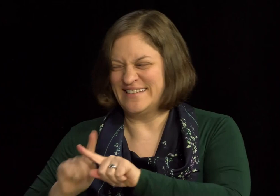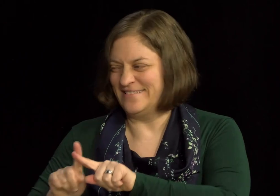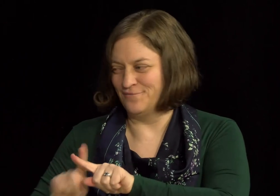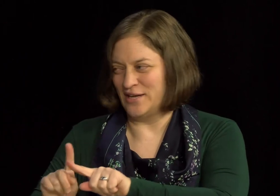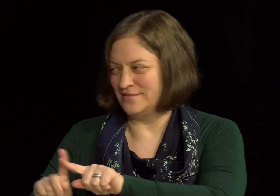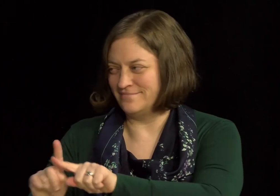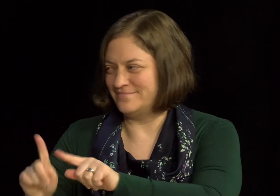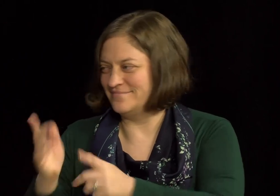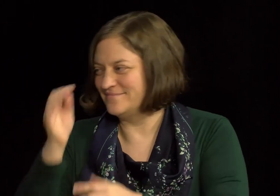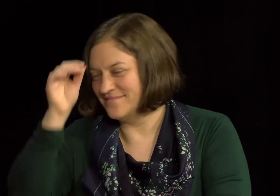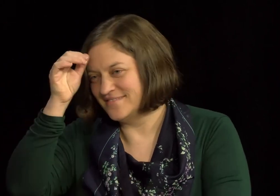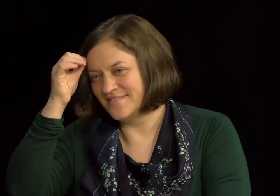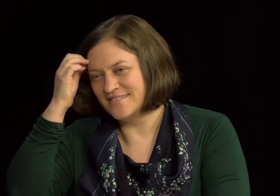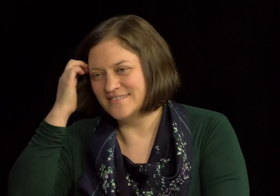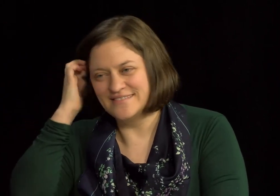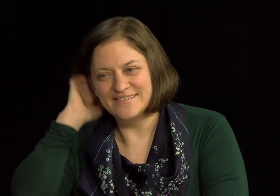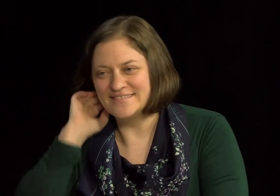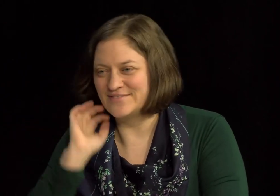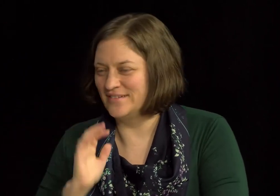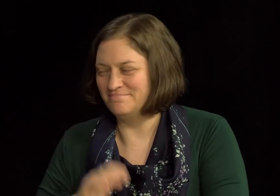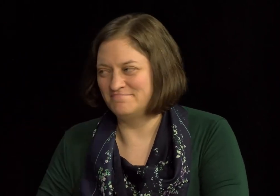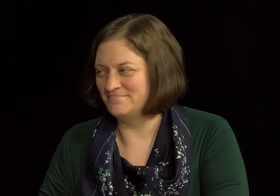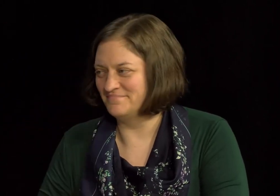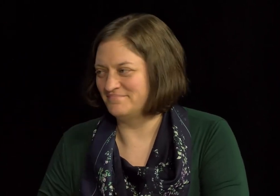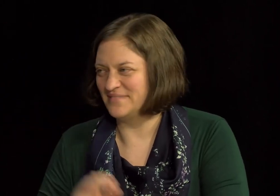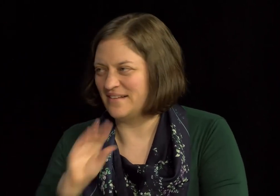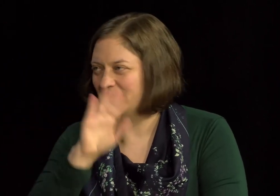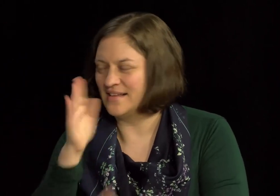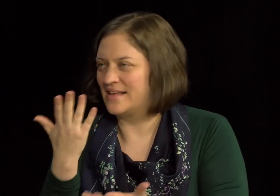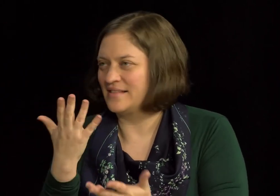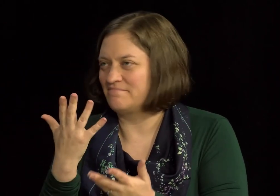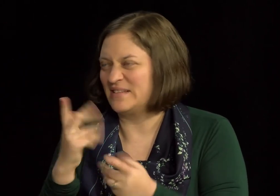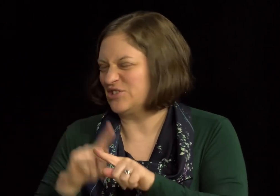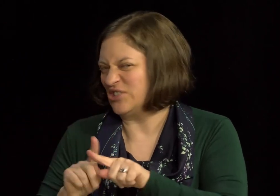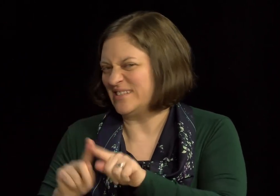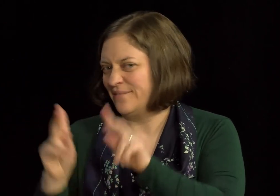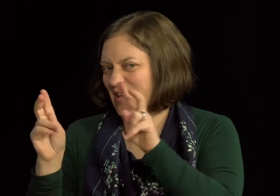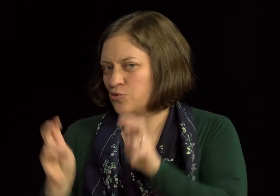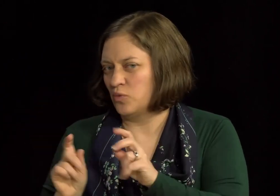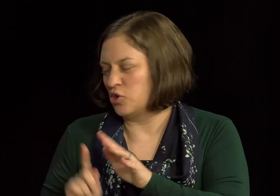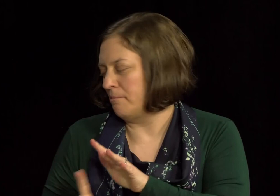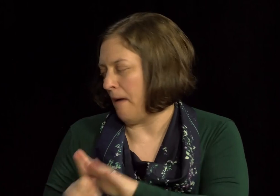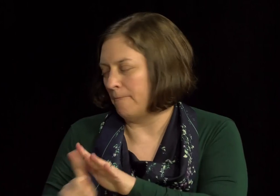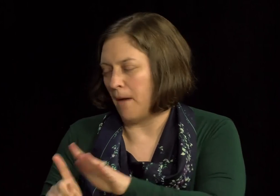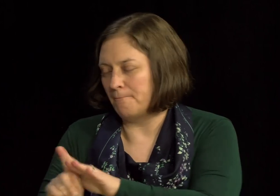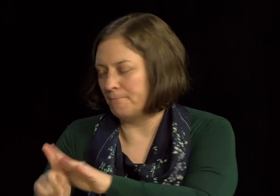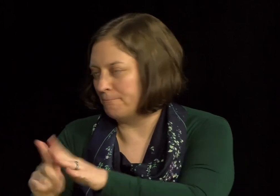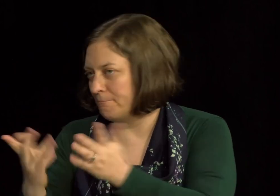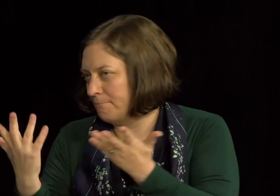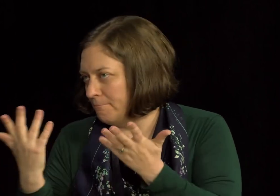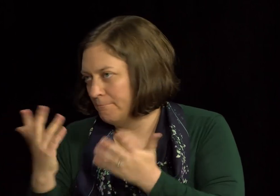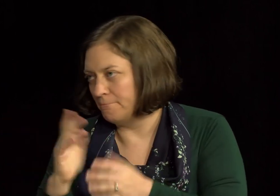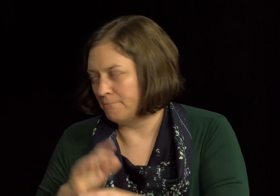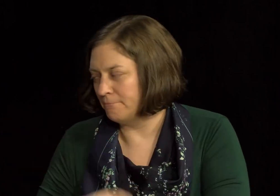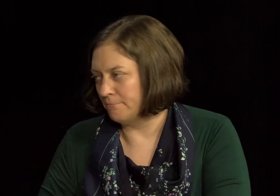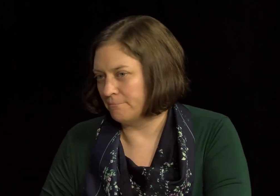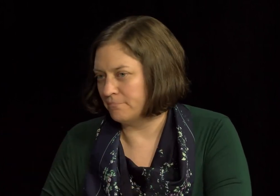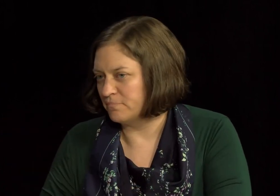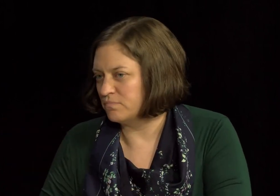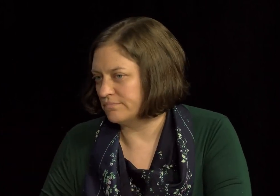you know, every day in my job is different. So, um, it, we respond to issues as they